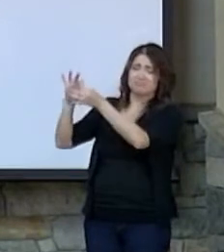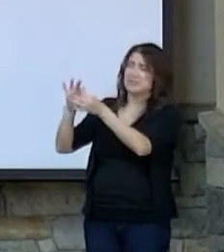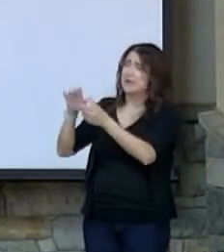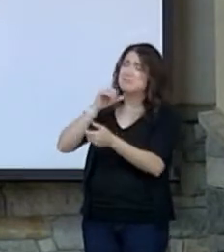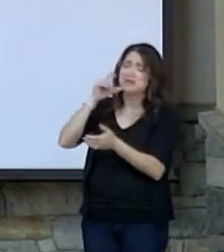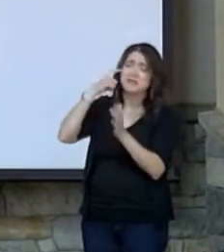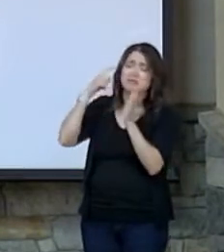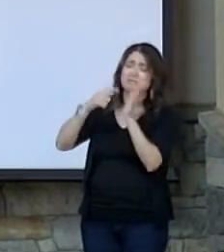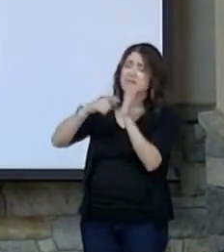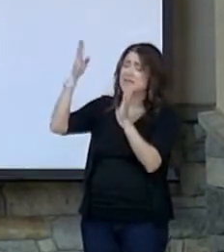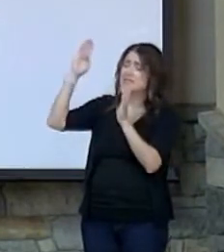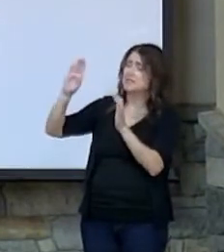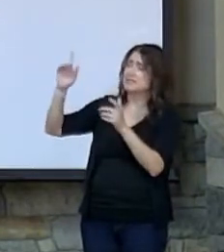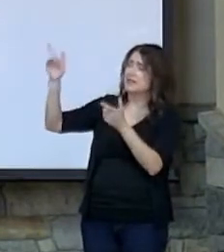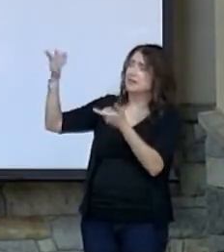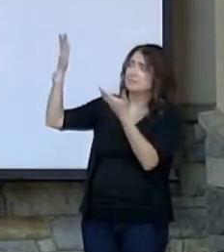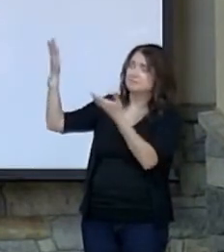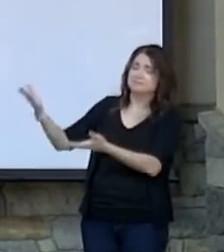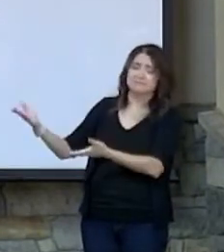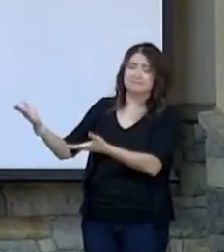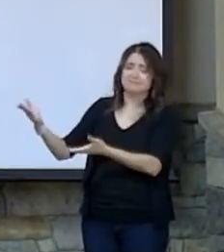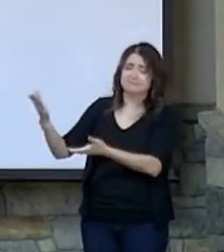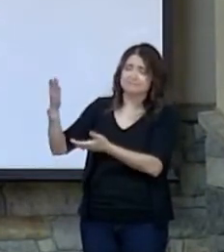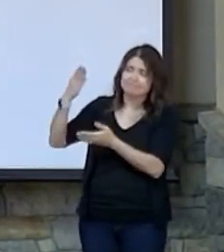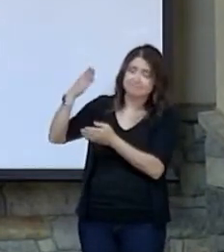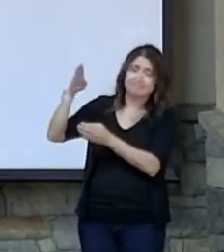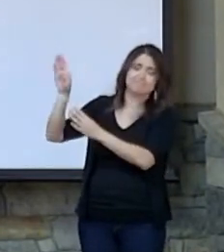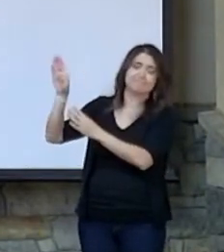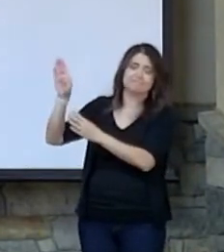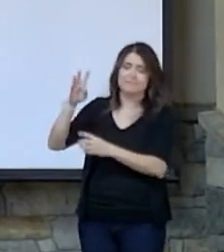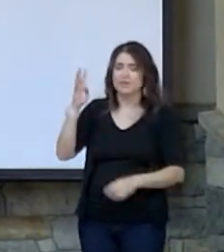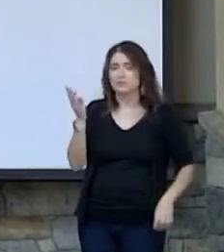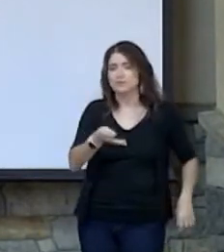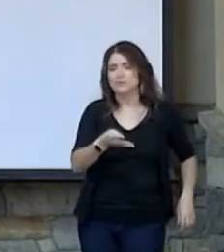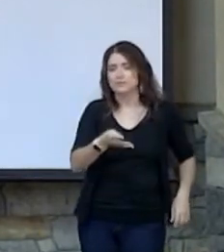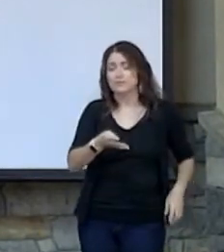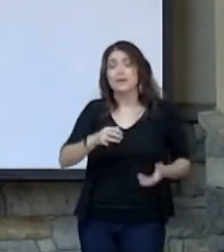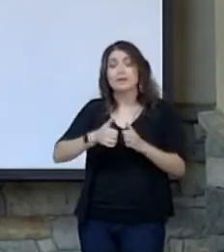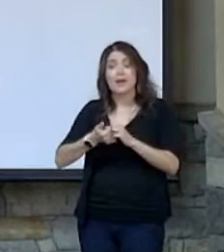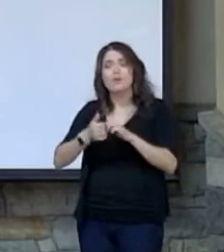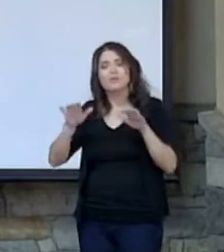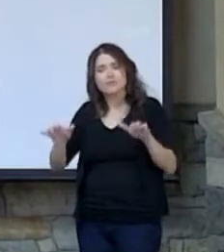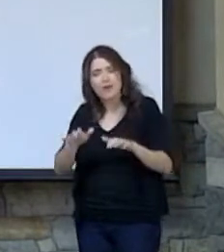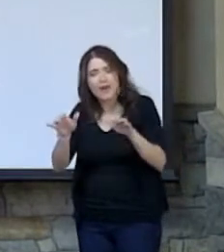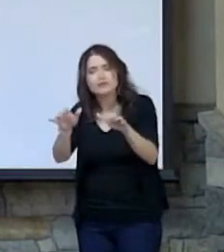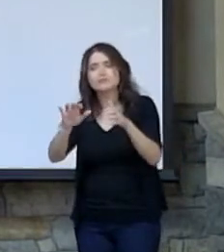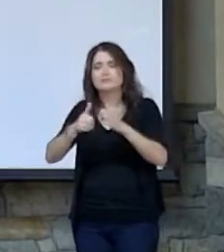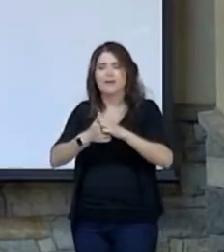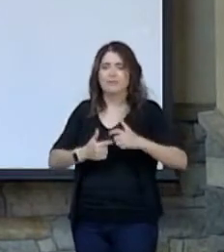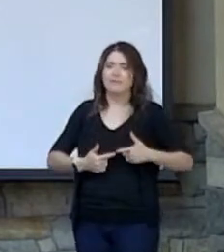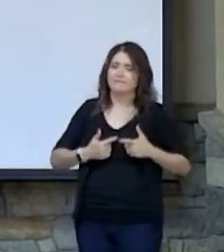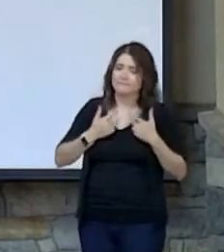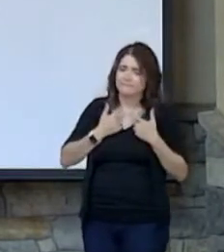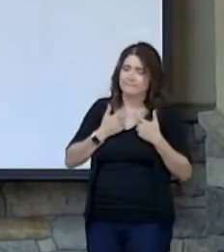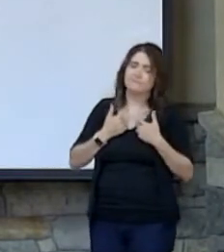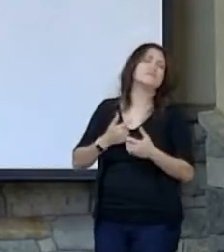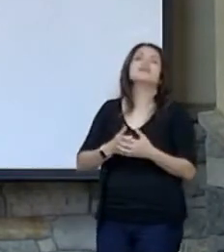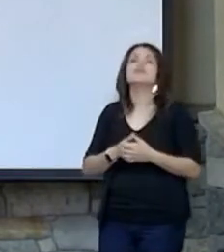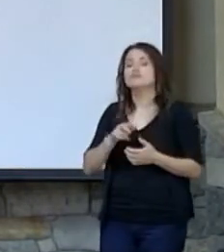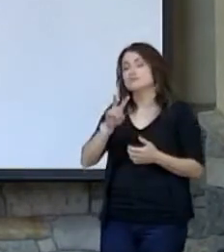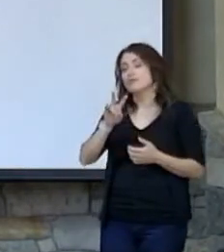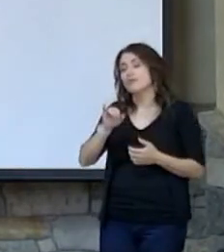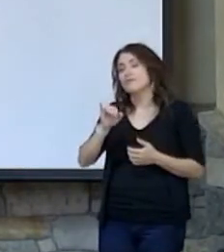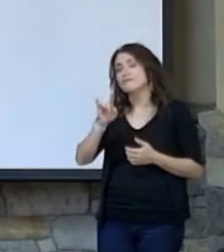recognize God's existence in essence. And they do that through their actions and the way that they live. So the vile